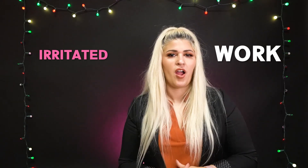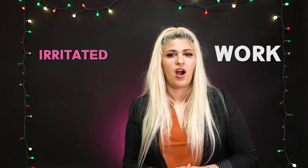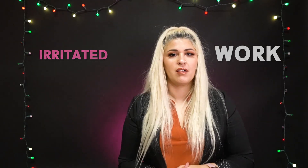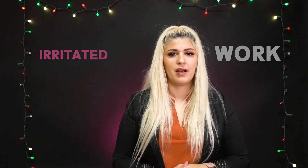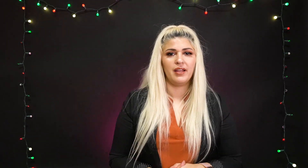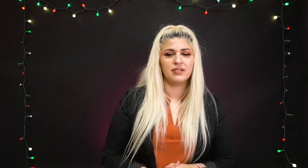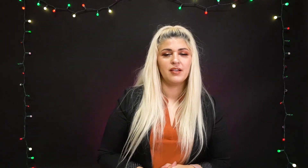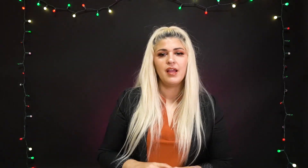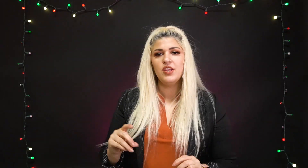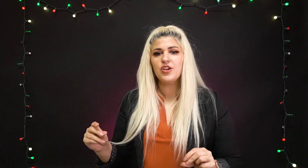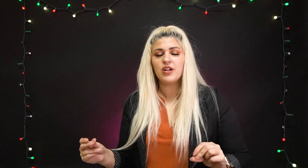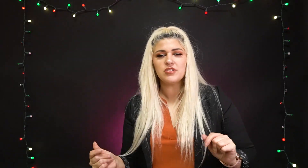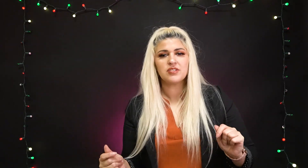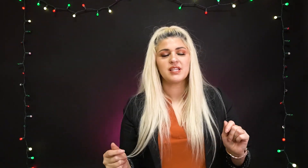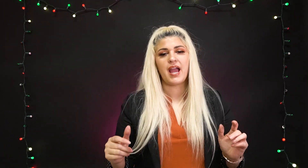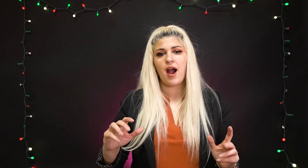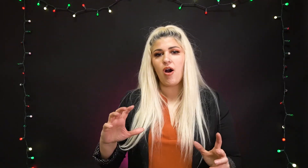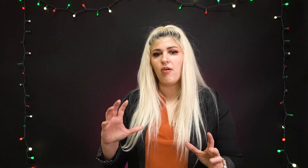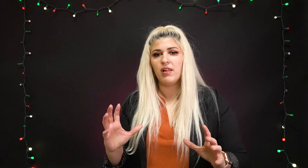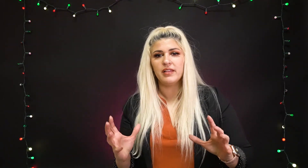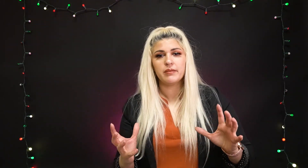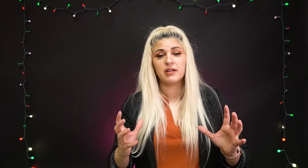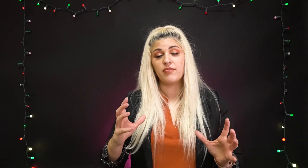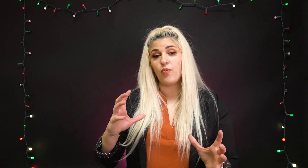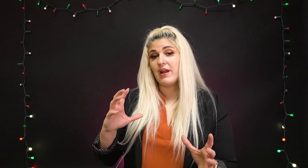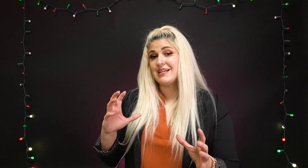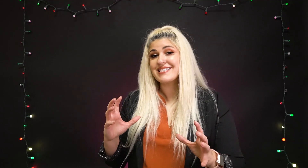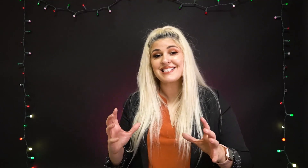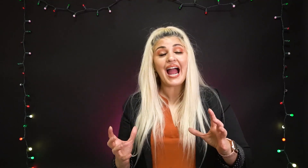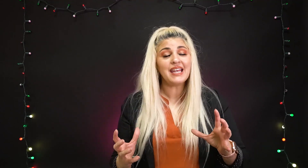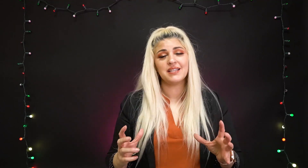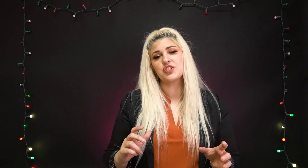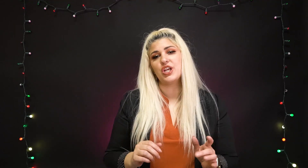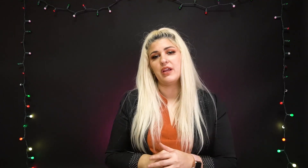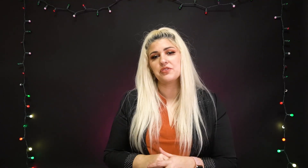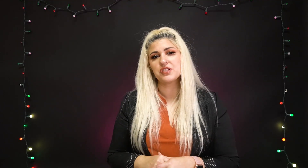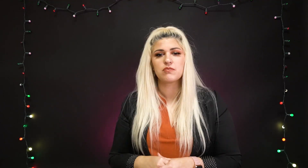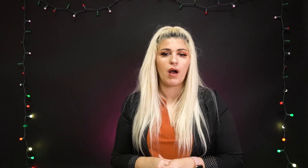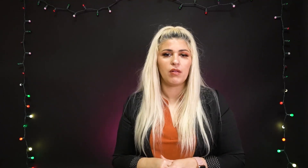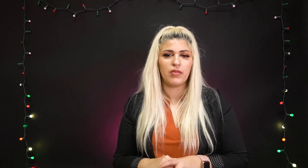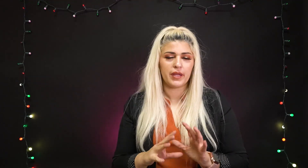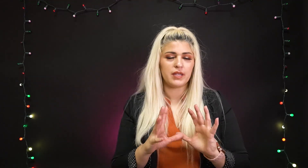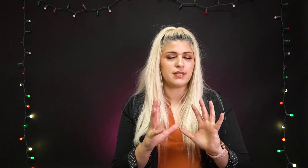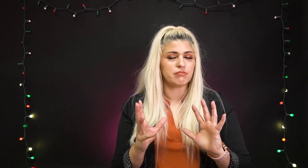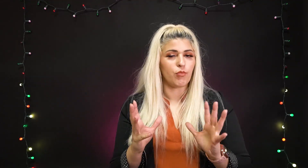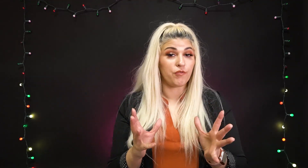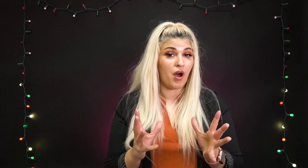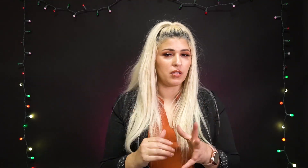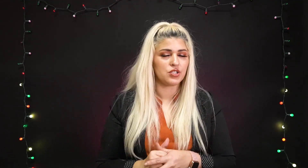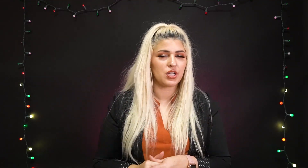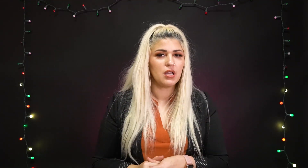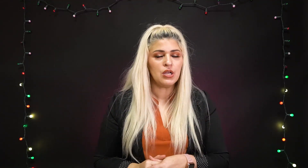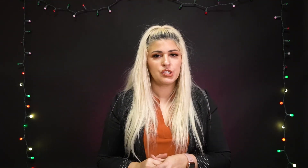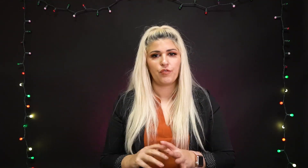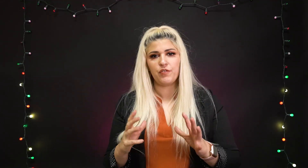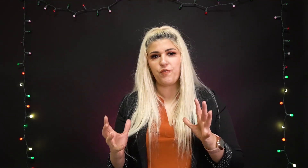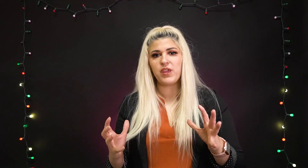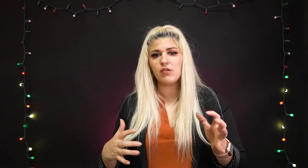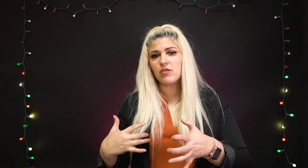all right you can also see how a little bit of the way i signed it changed as well and that is morphology so if you feel